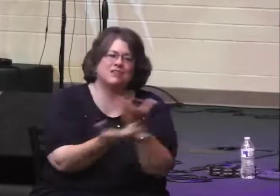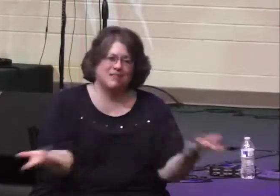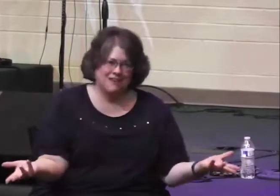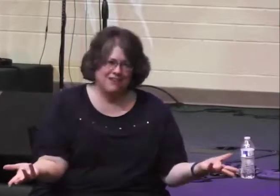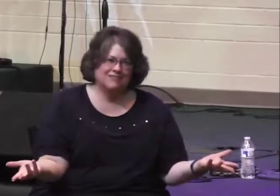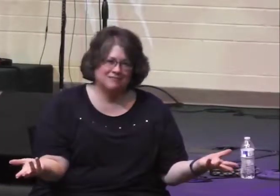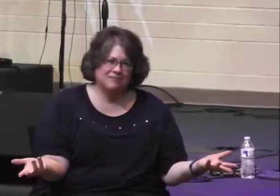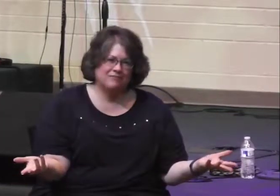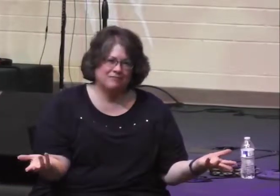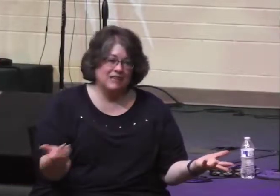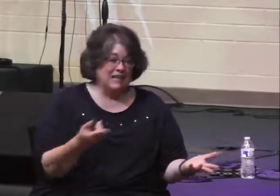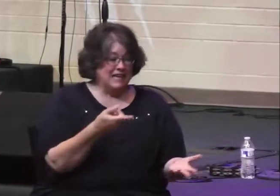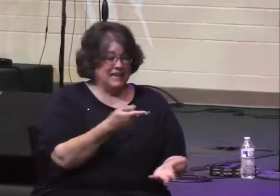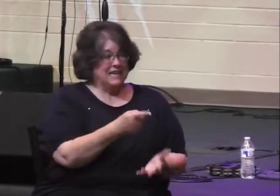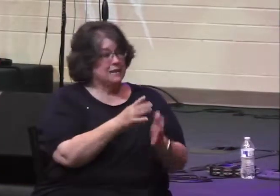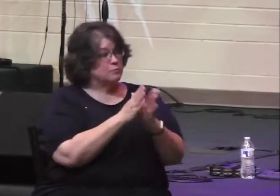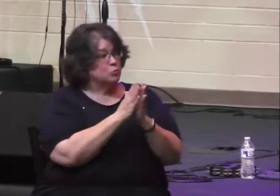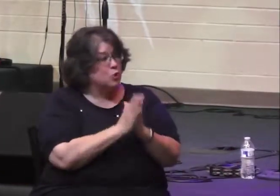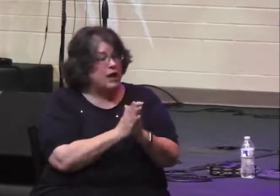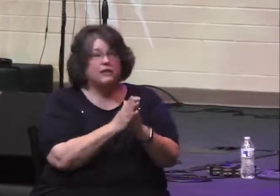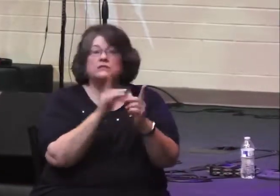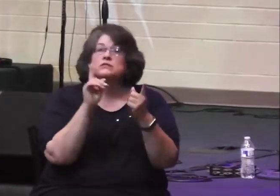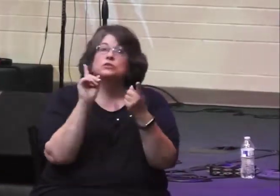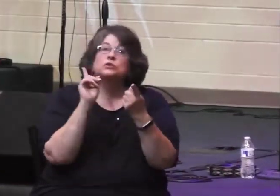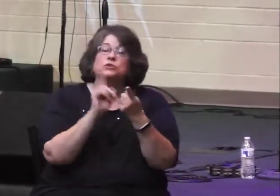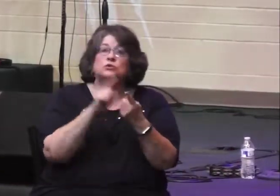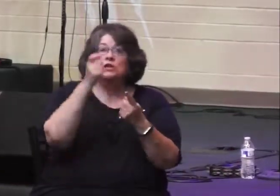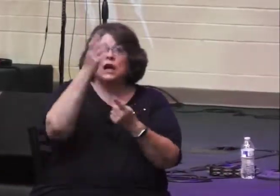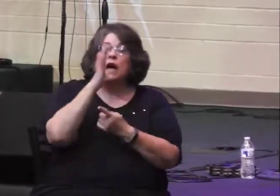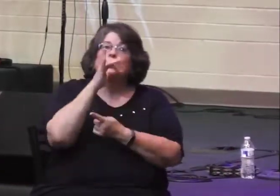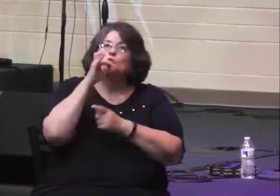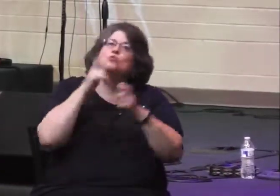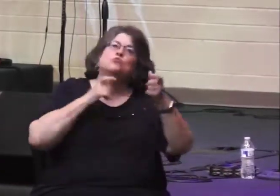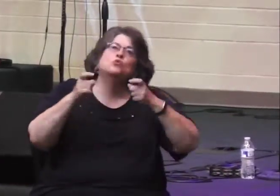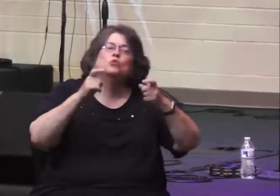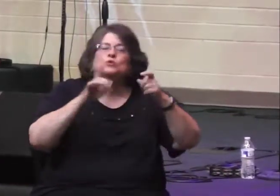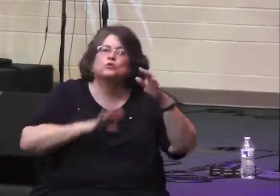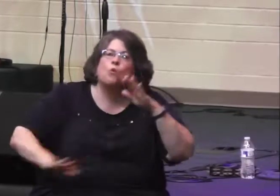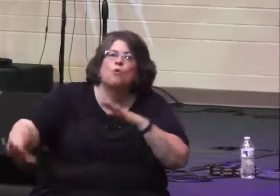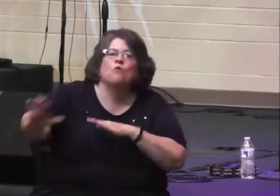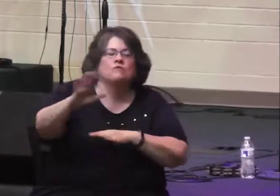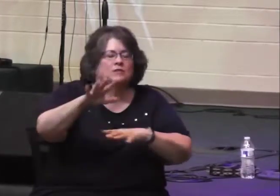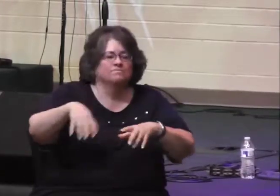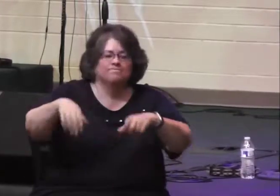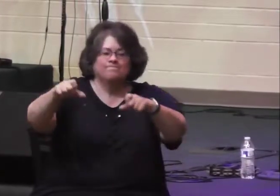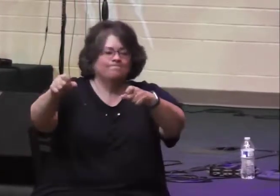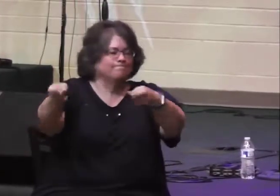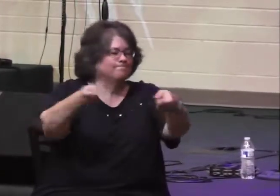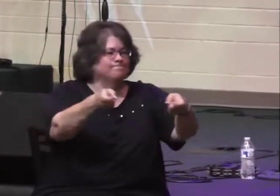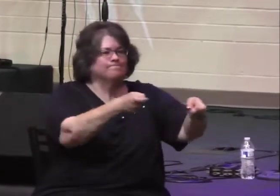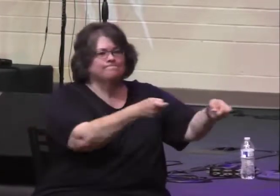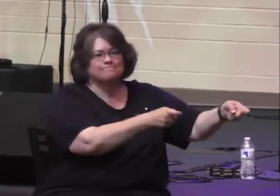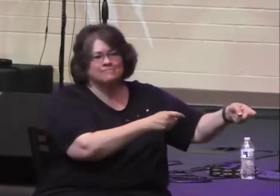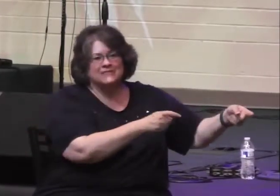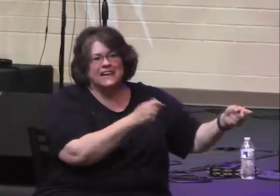above his earthly creation. He prays to the God who rules over all kingdoms, a God